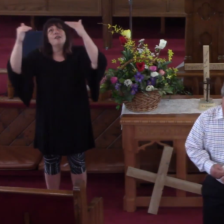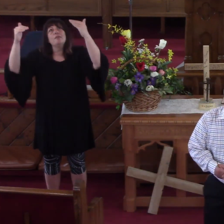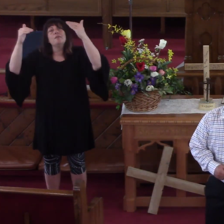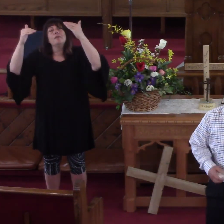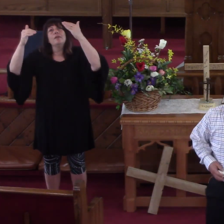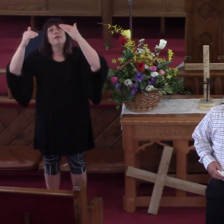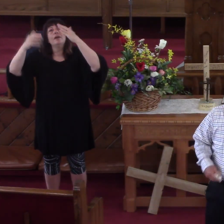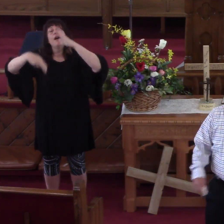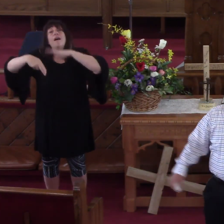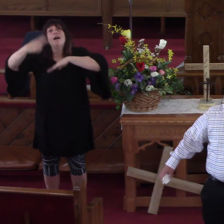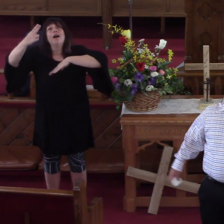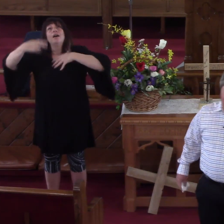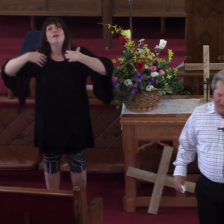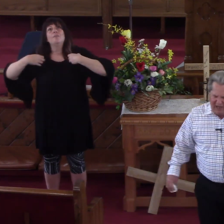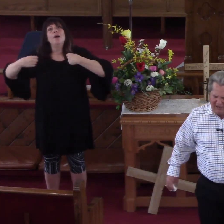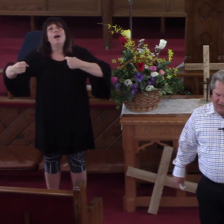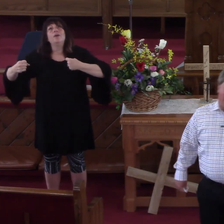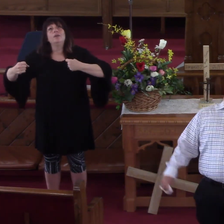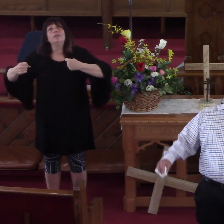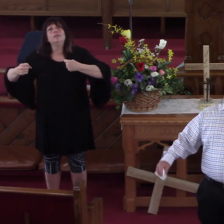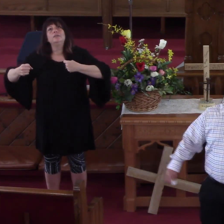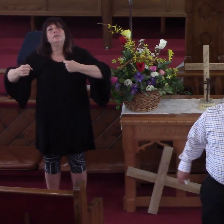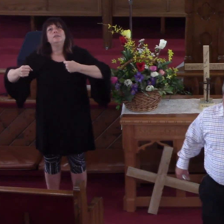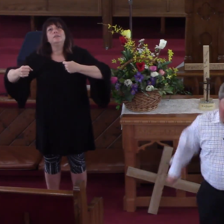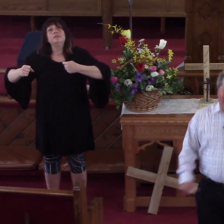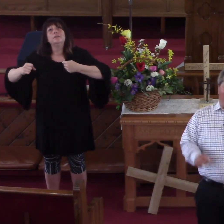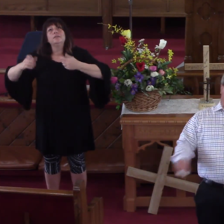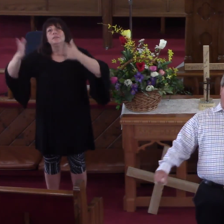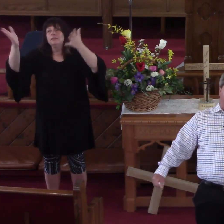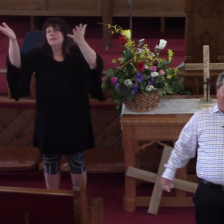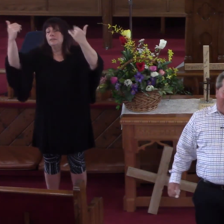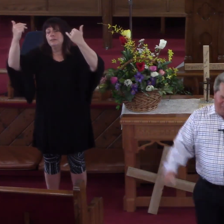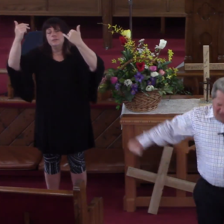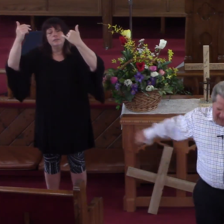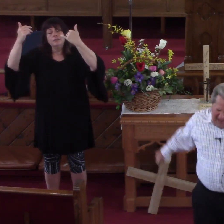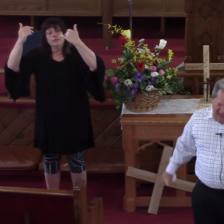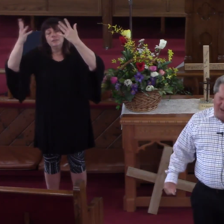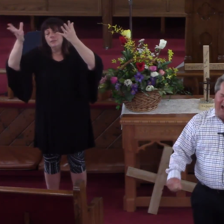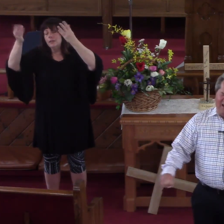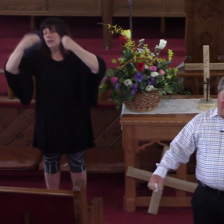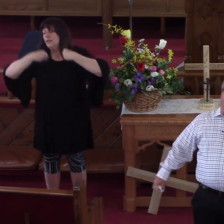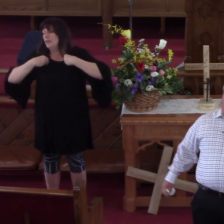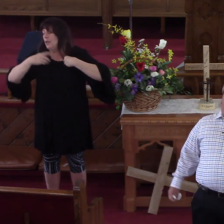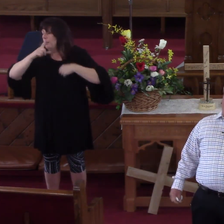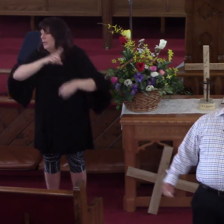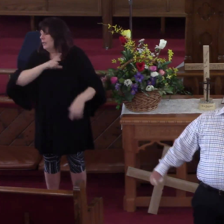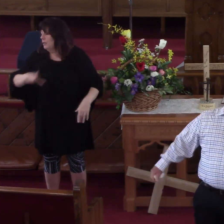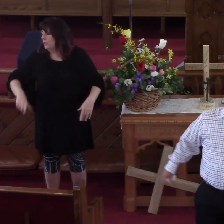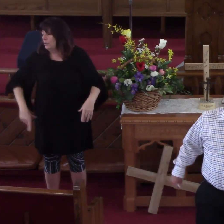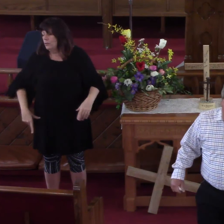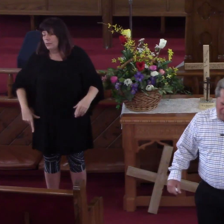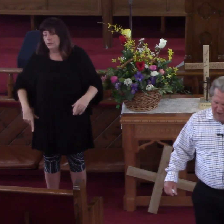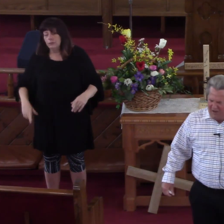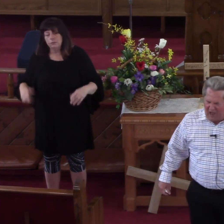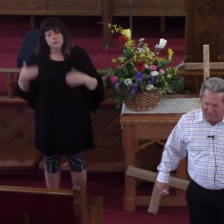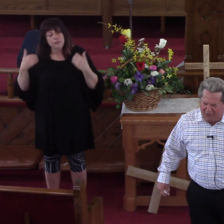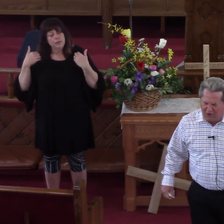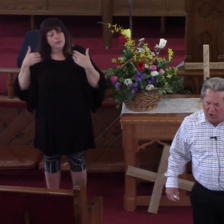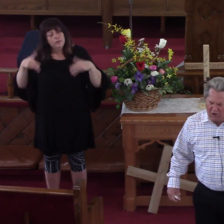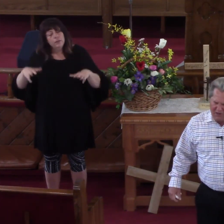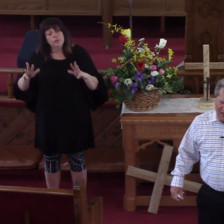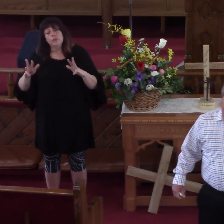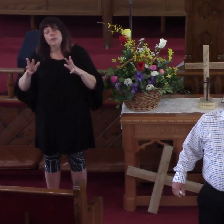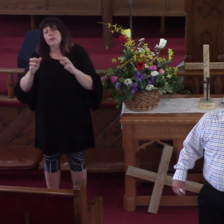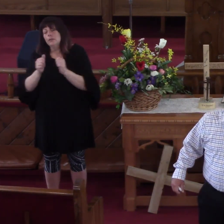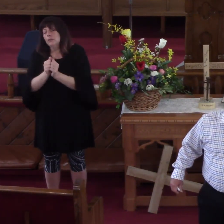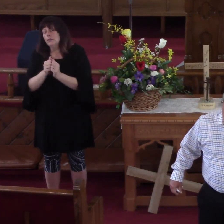to let go and turn loose and let God have his way in his life. The end of the joy, my friend, of